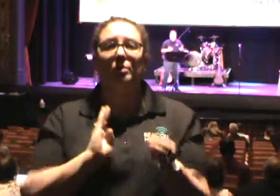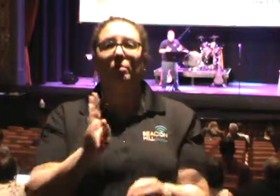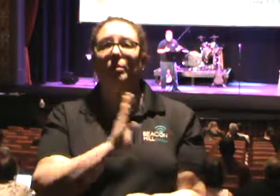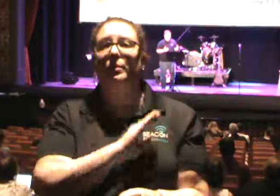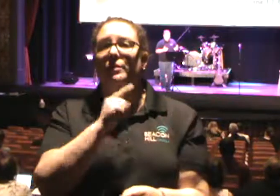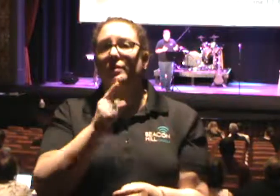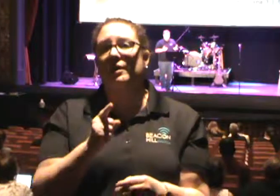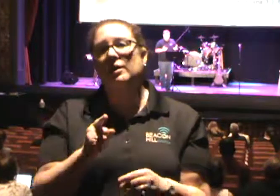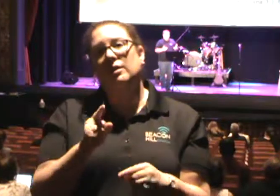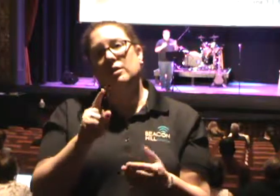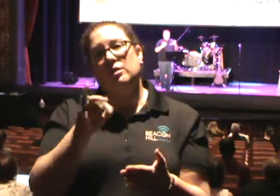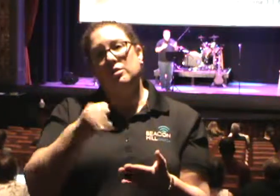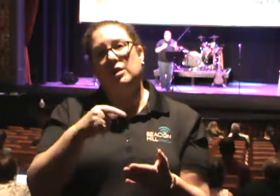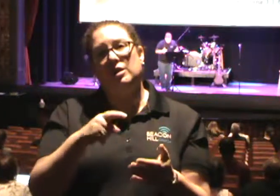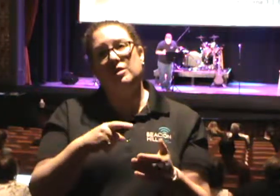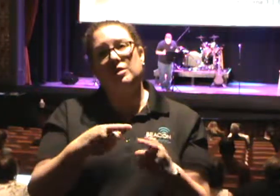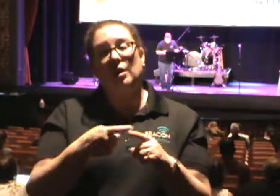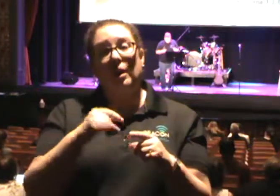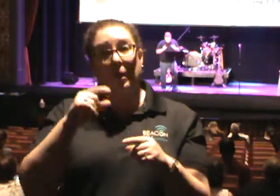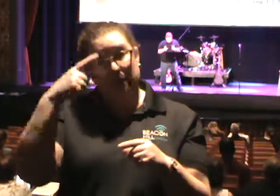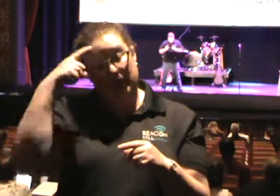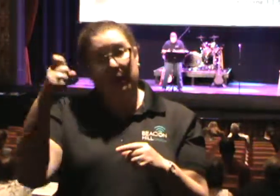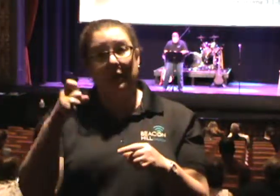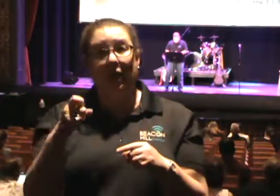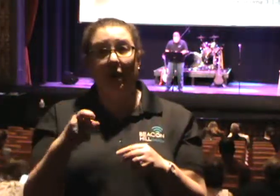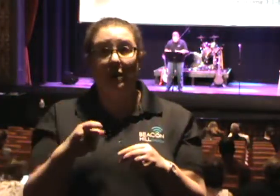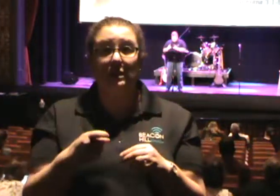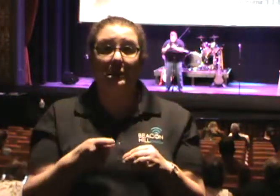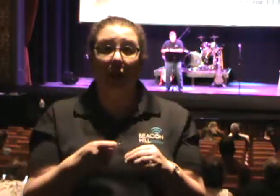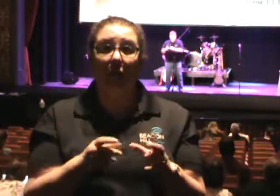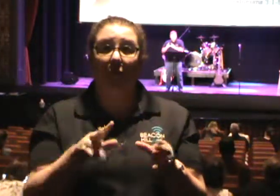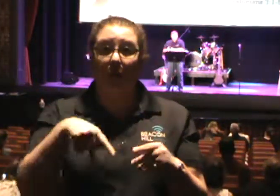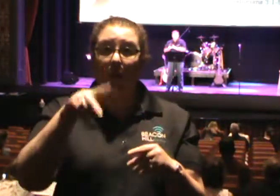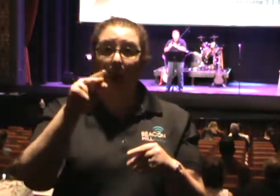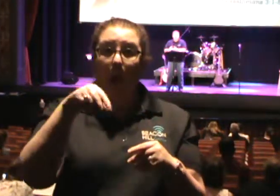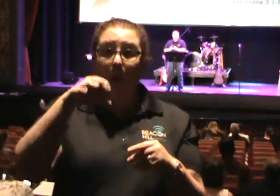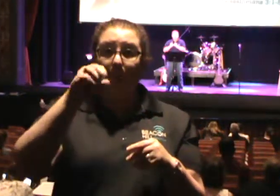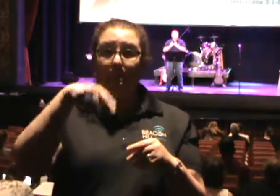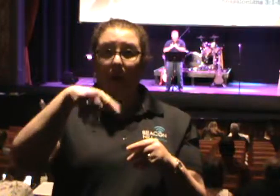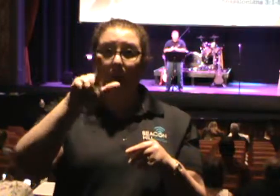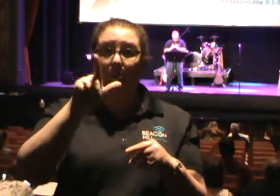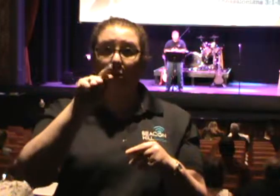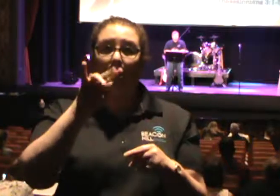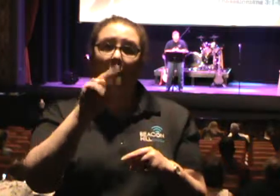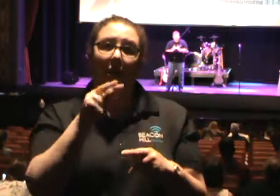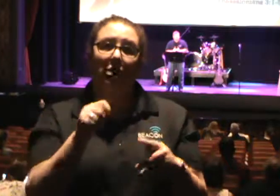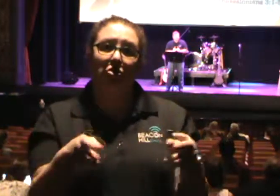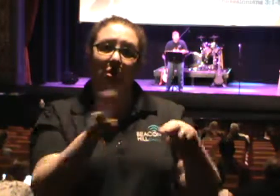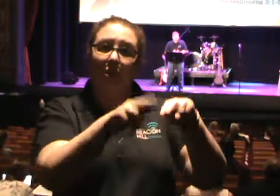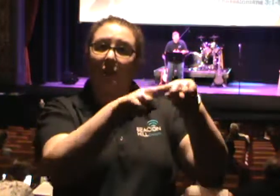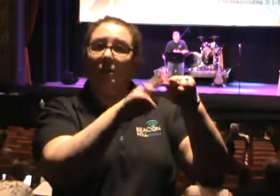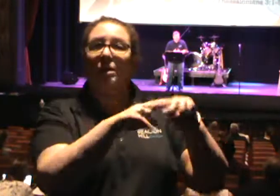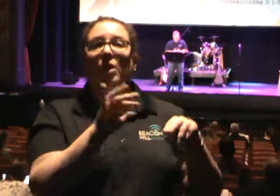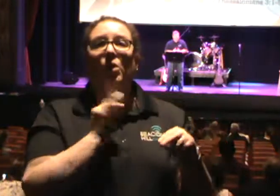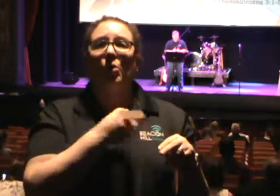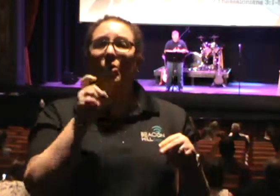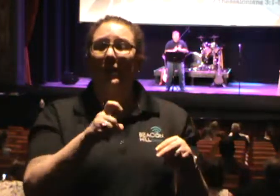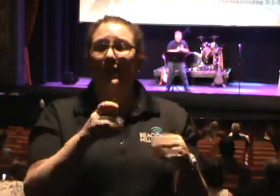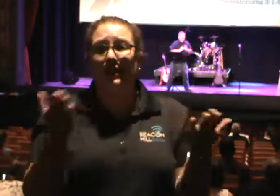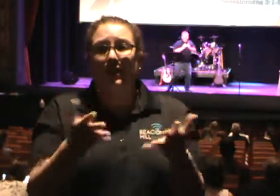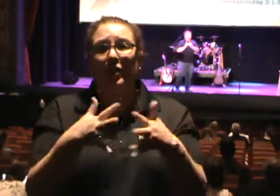that is happening, we need, catch this, 1,900 new churches every year.